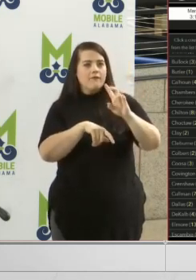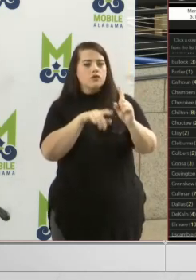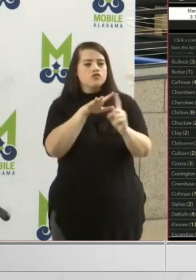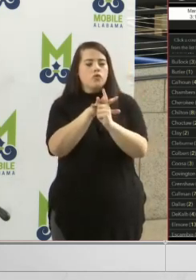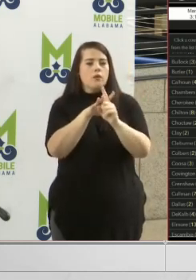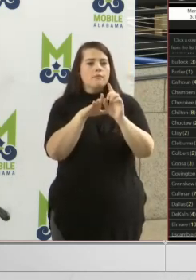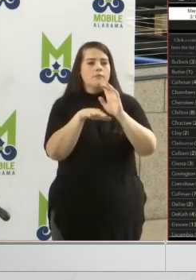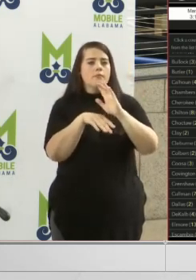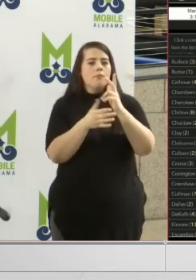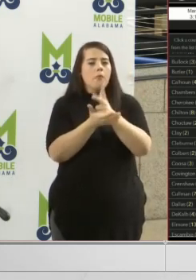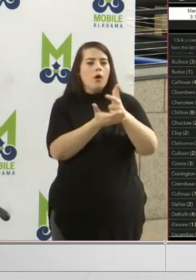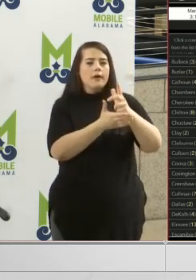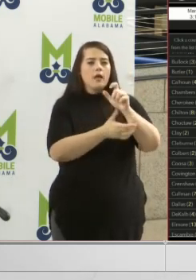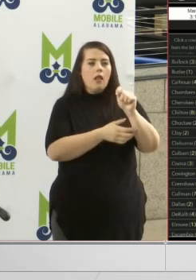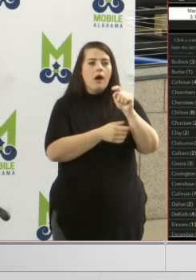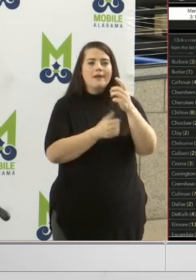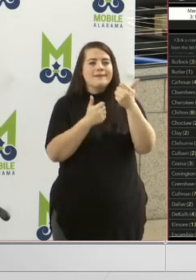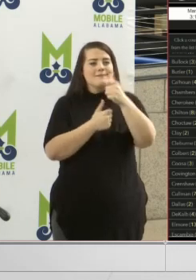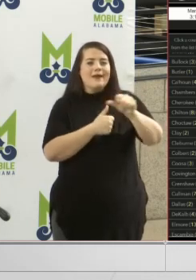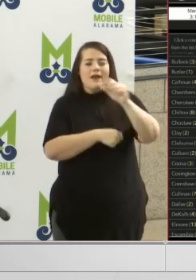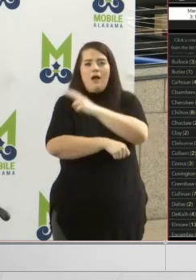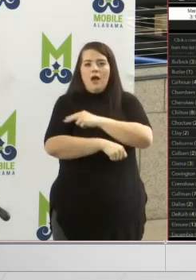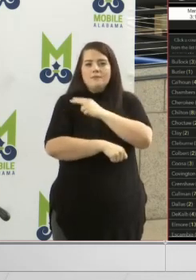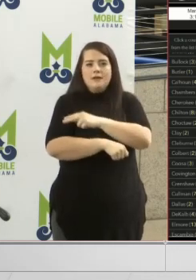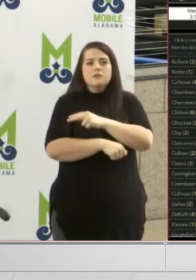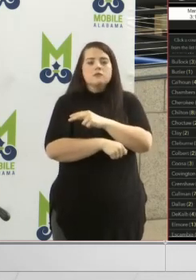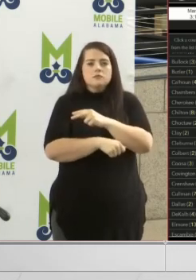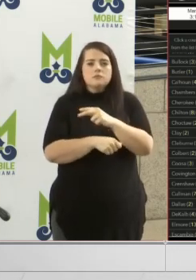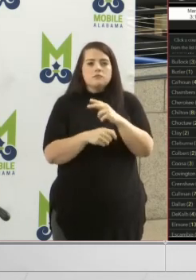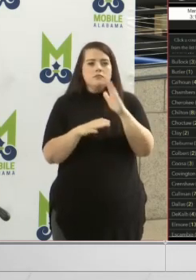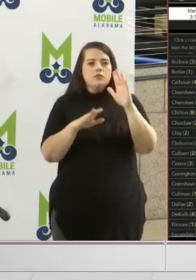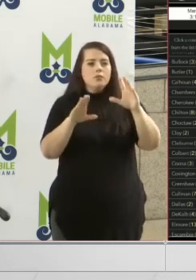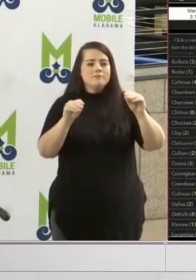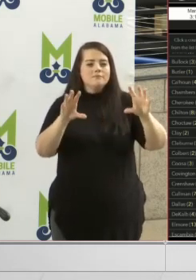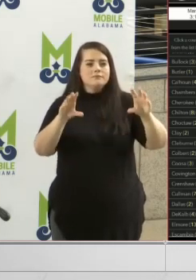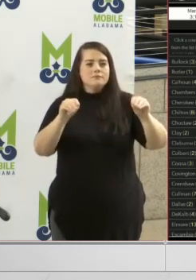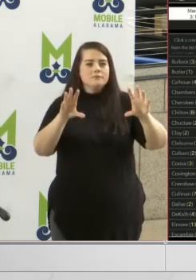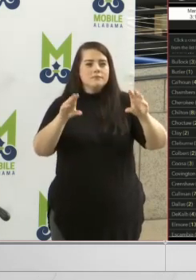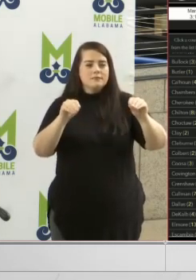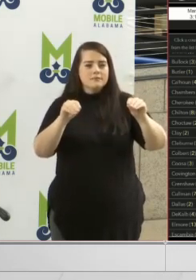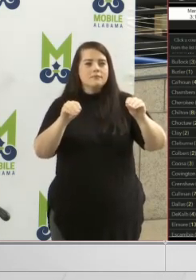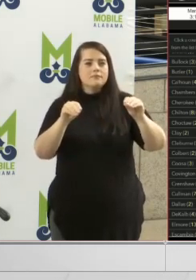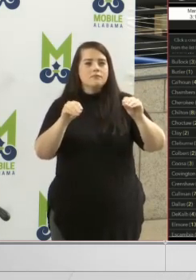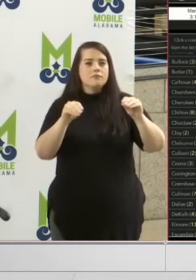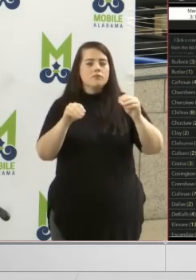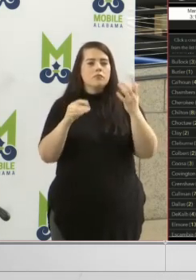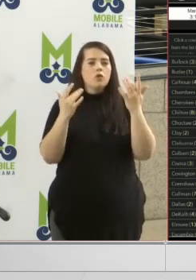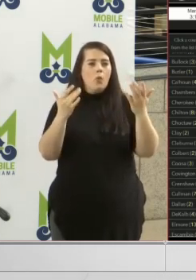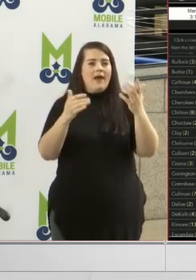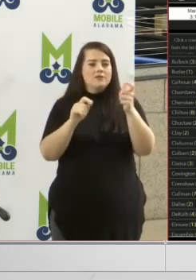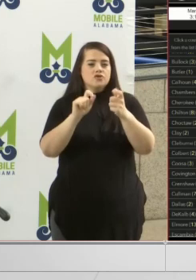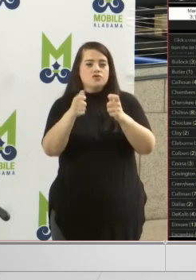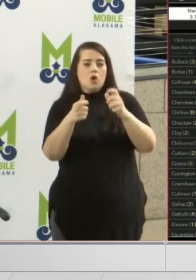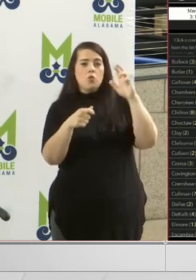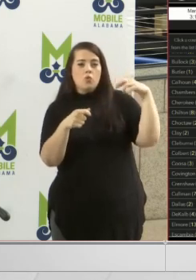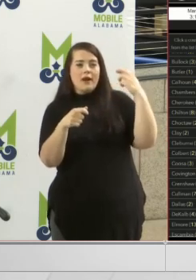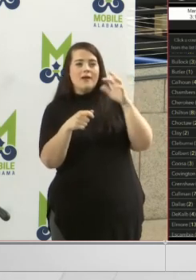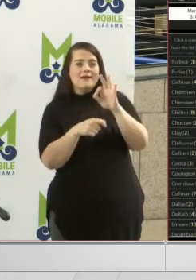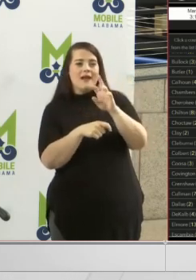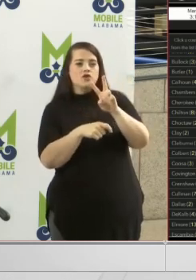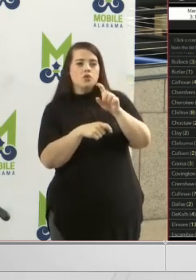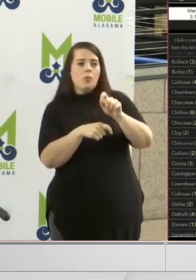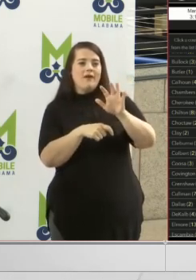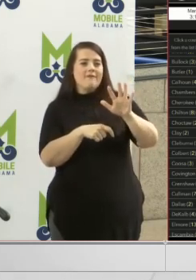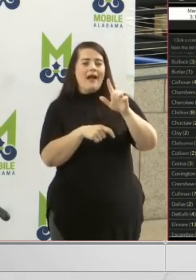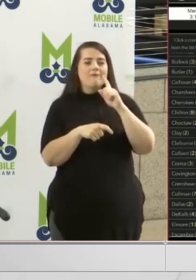up in the parking lot at one of the hospitals, turn on your flashers, tune in to 92.5, where there was